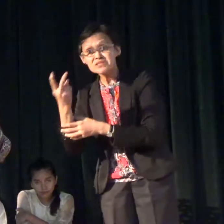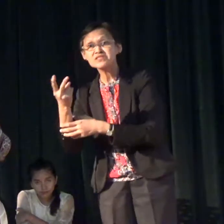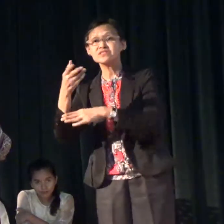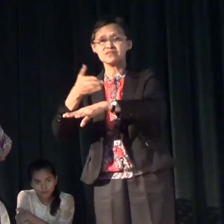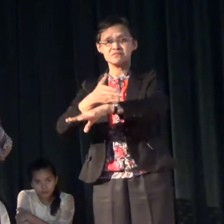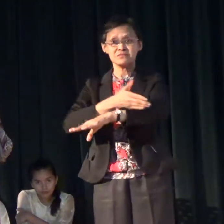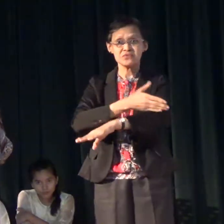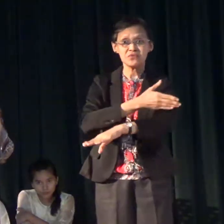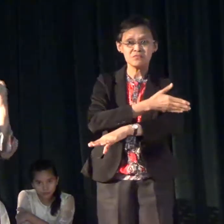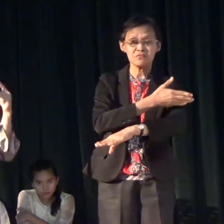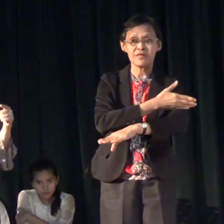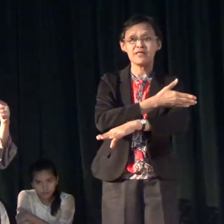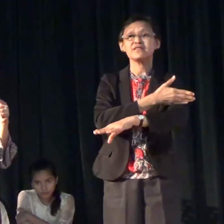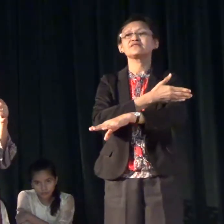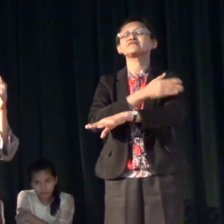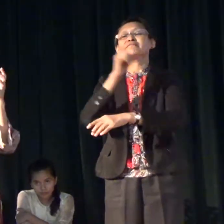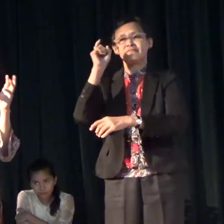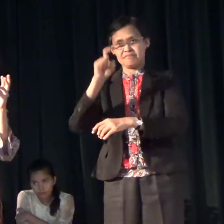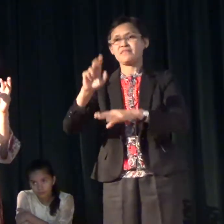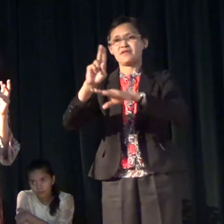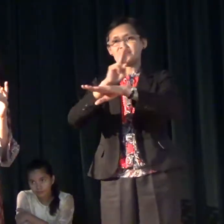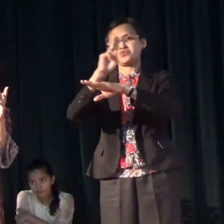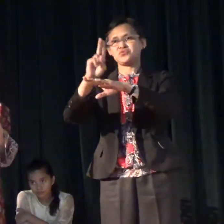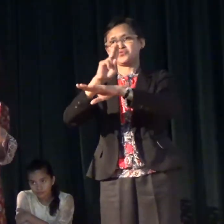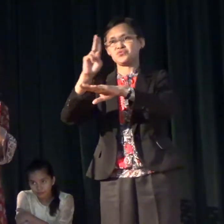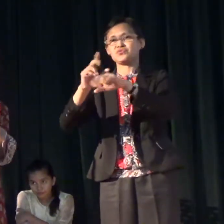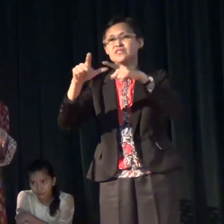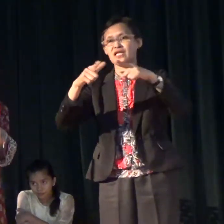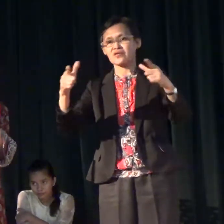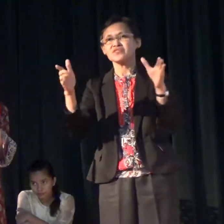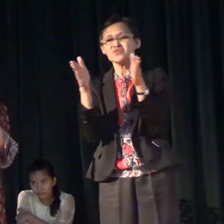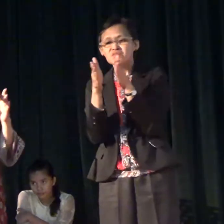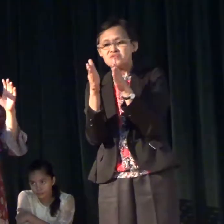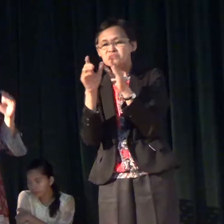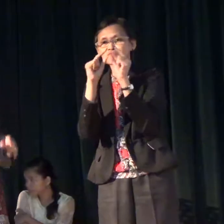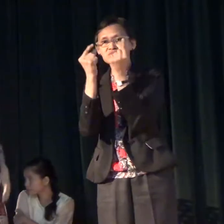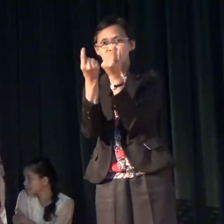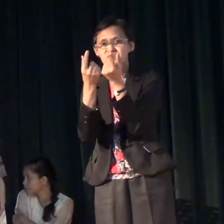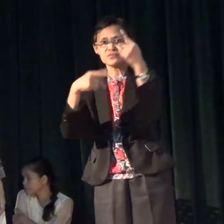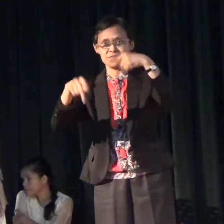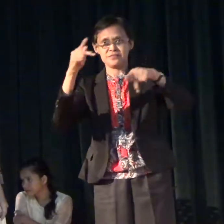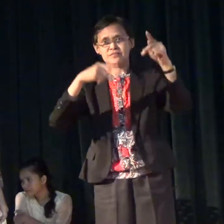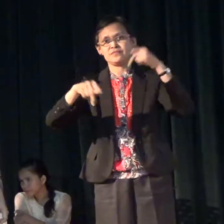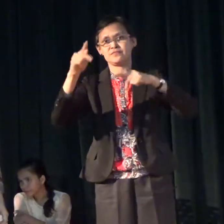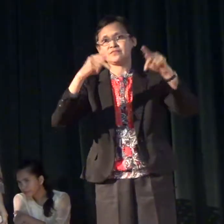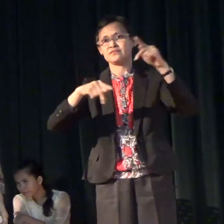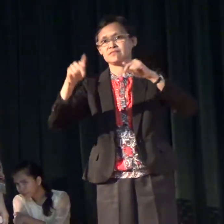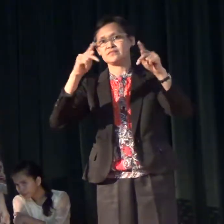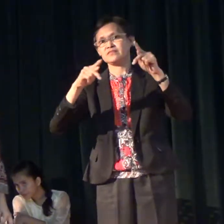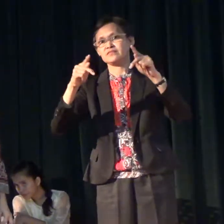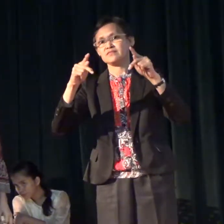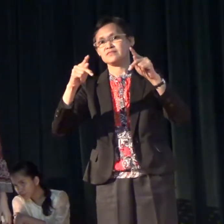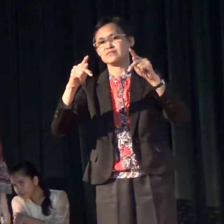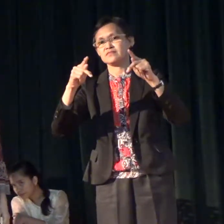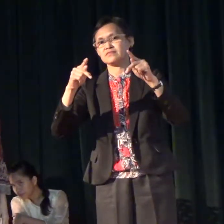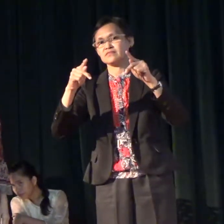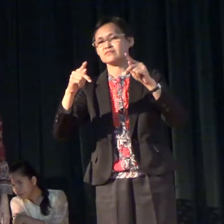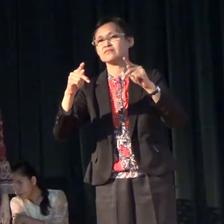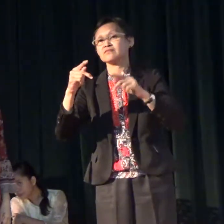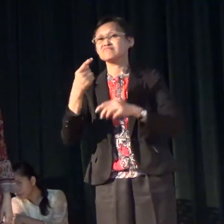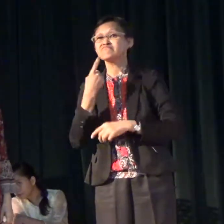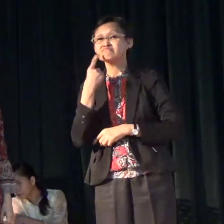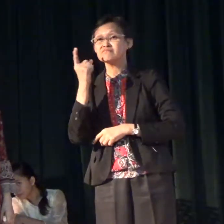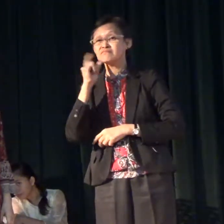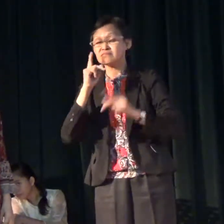outcomes we use the language of that minor population and this is the reason why deaf